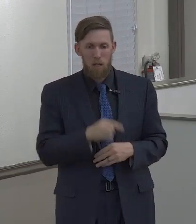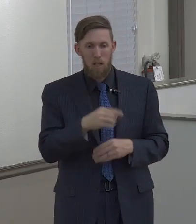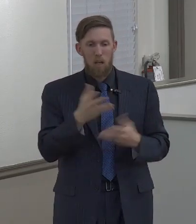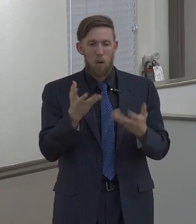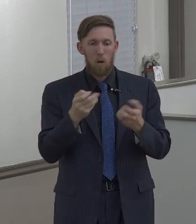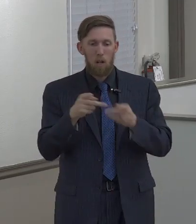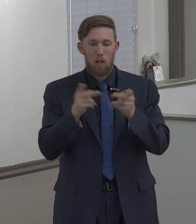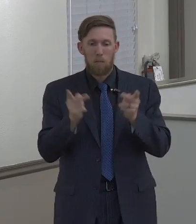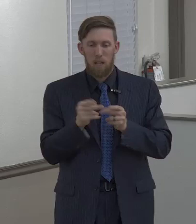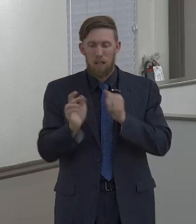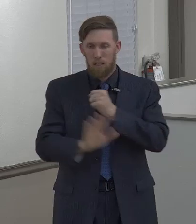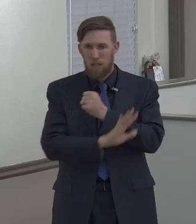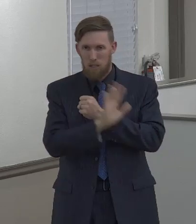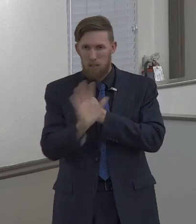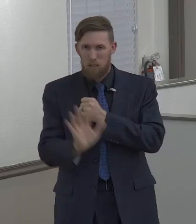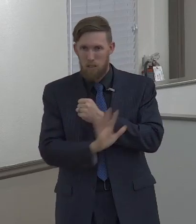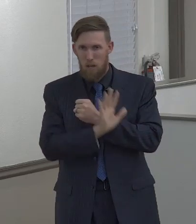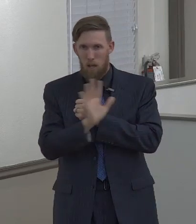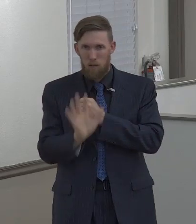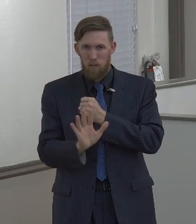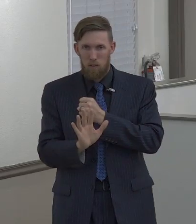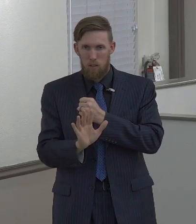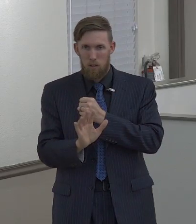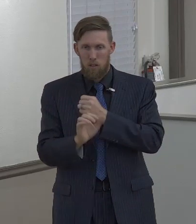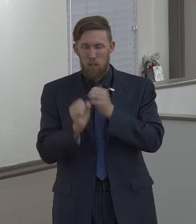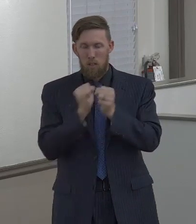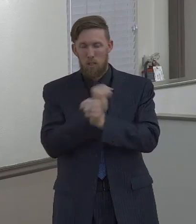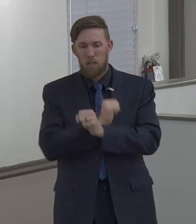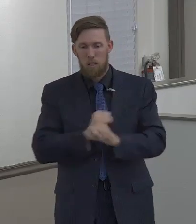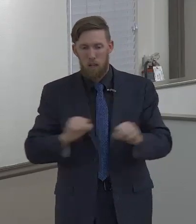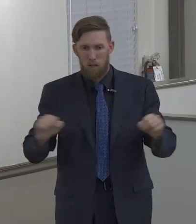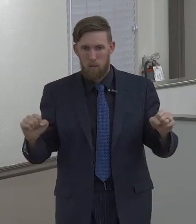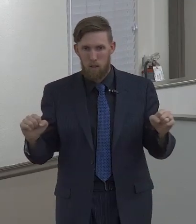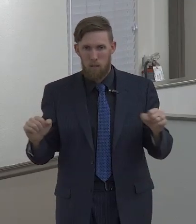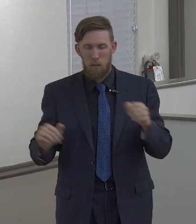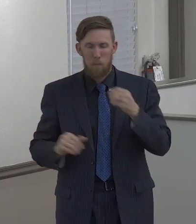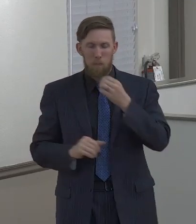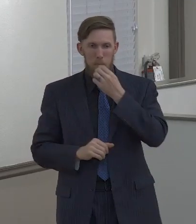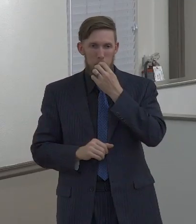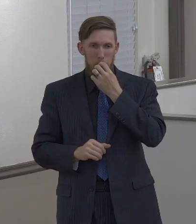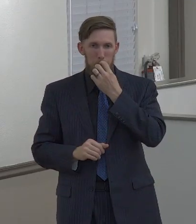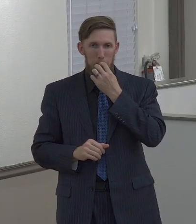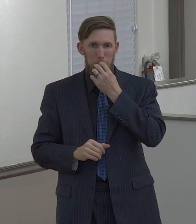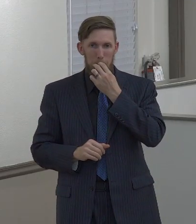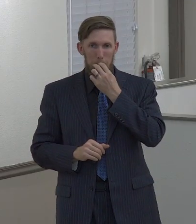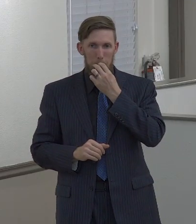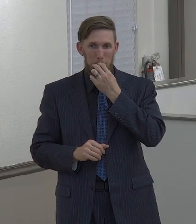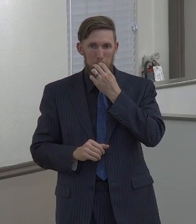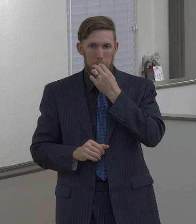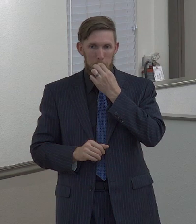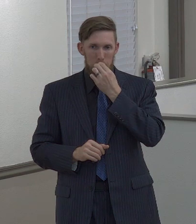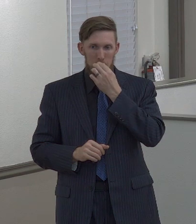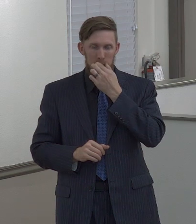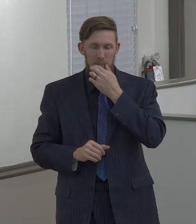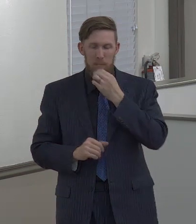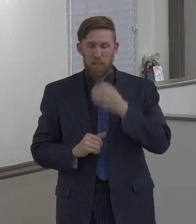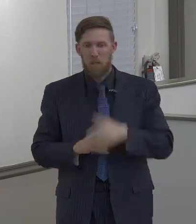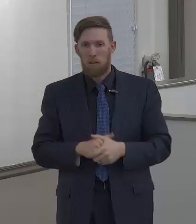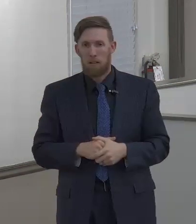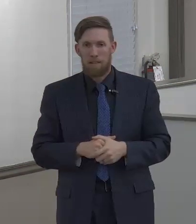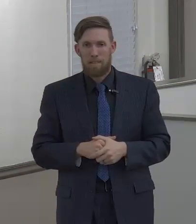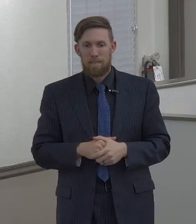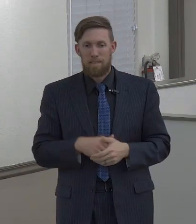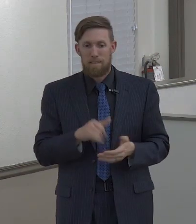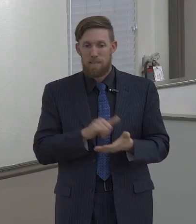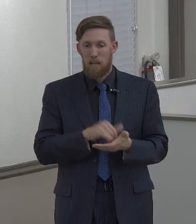a refuge, want somewhere to come where they can find something different for them. And that ought